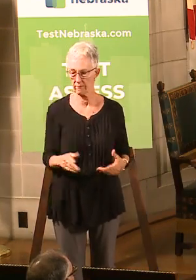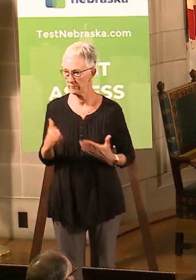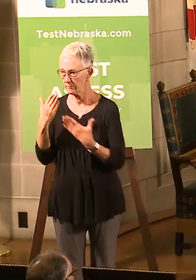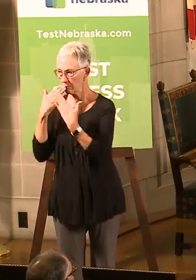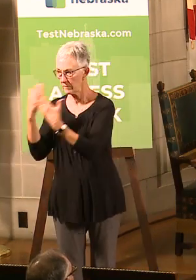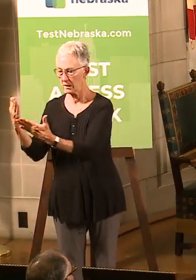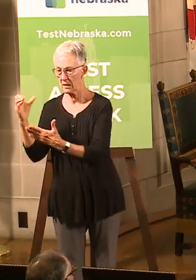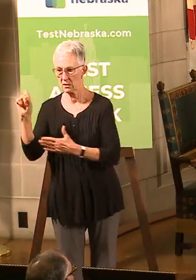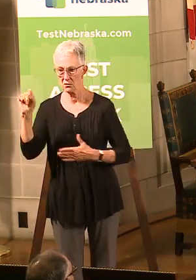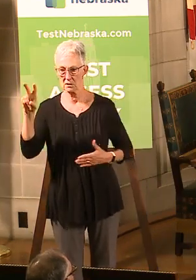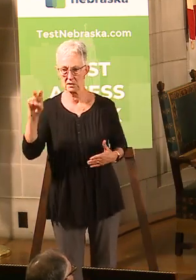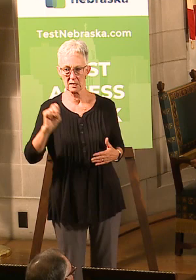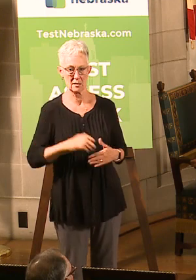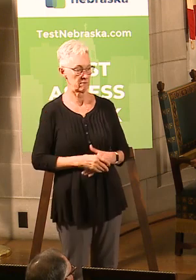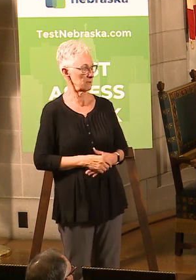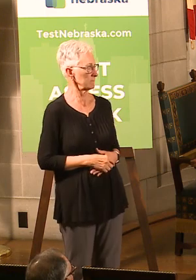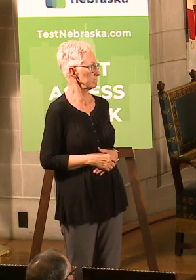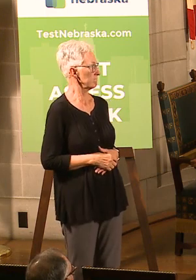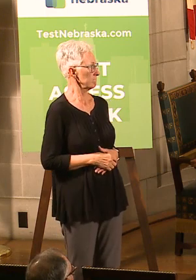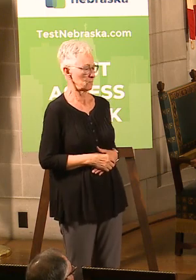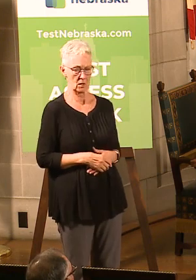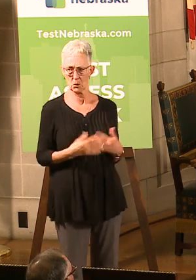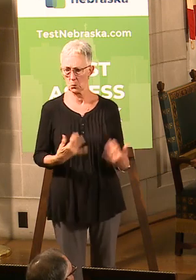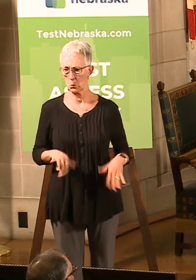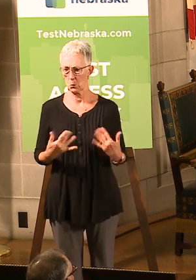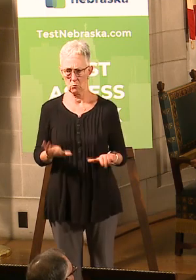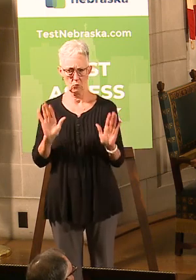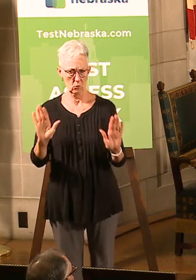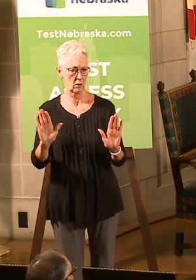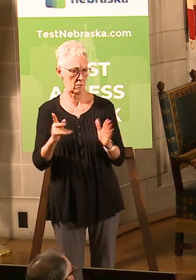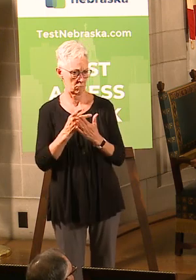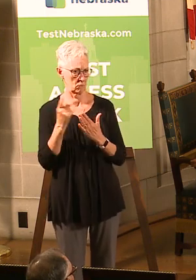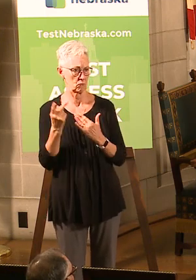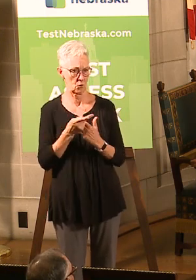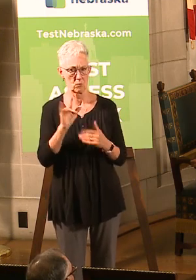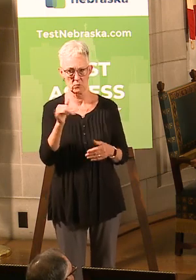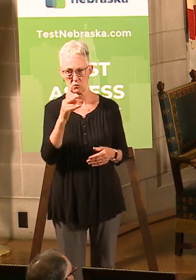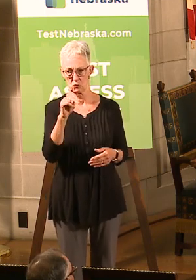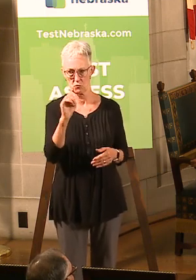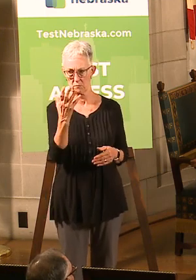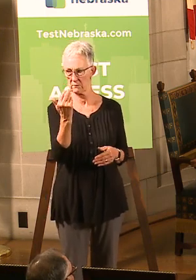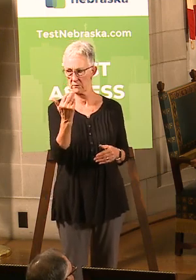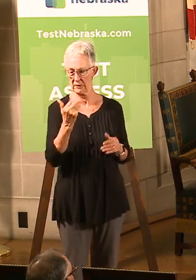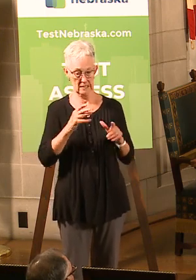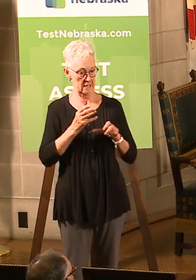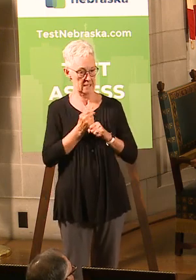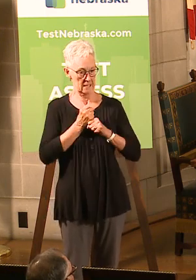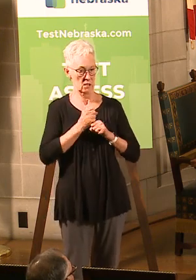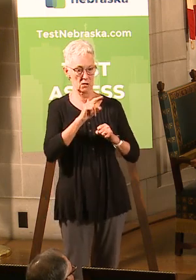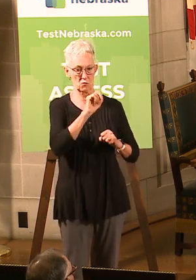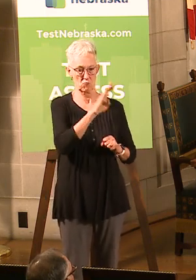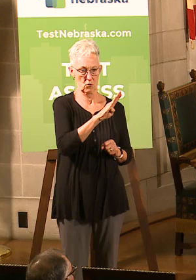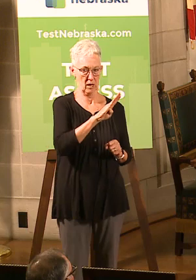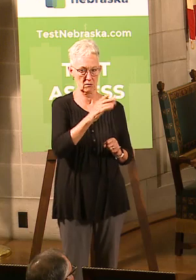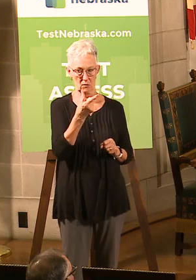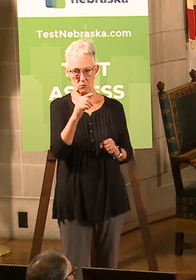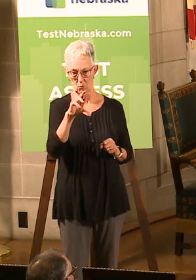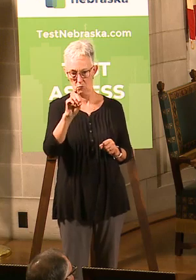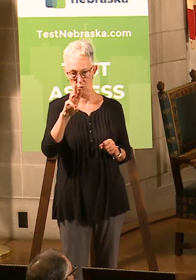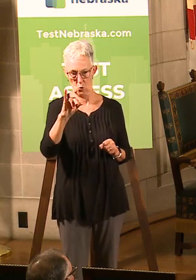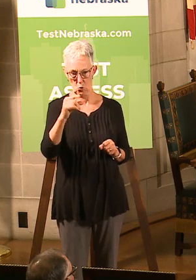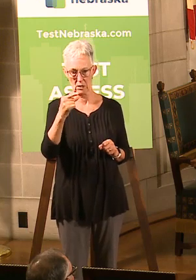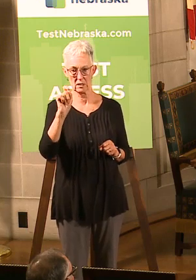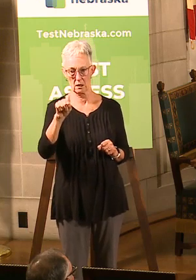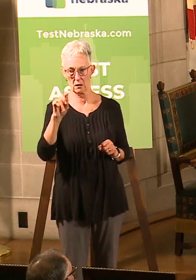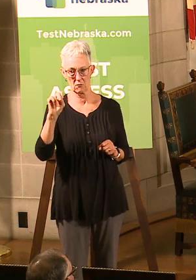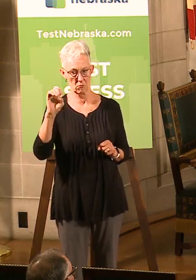Again, great program. June 15th. Get Nebraska Growing. Get Nebraska Growing dot Nebraska